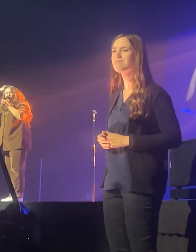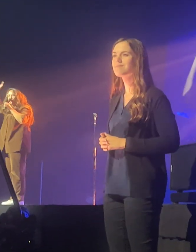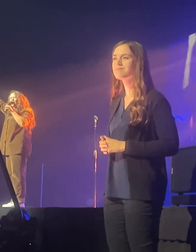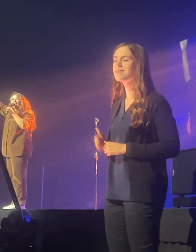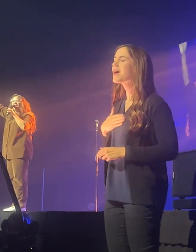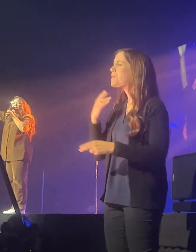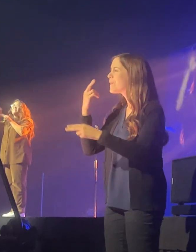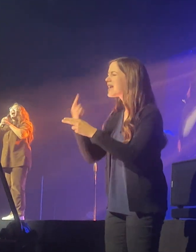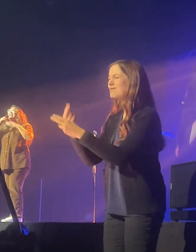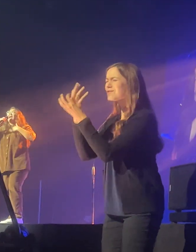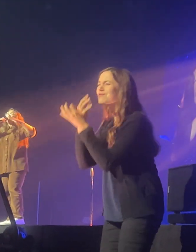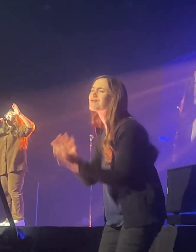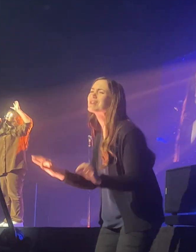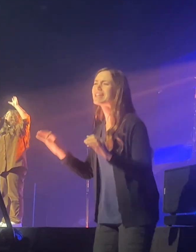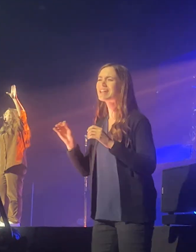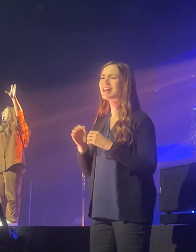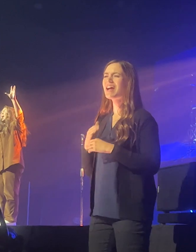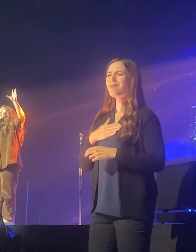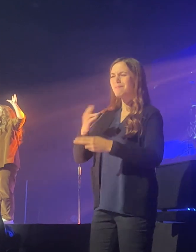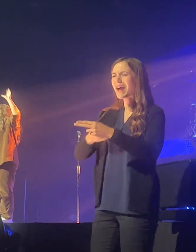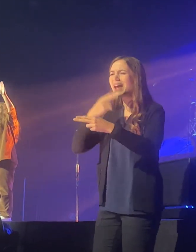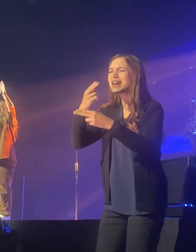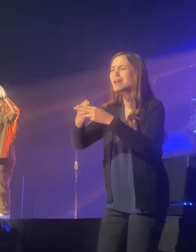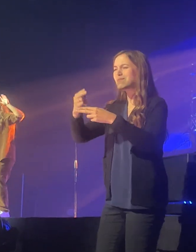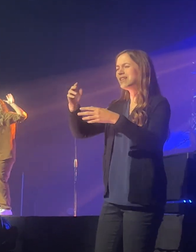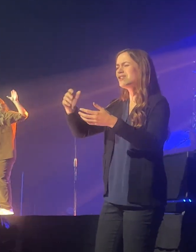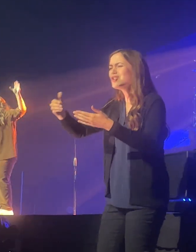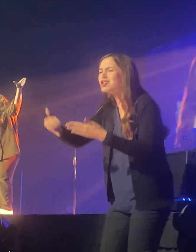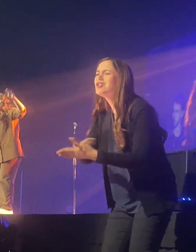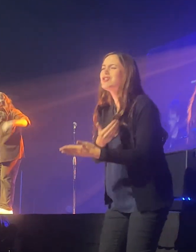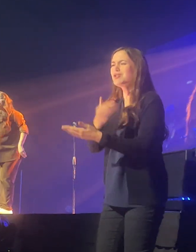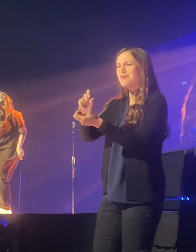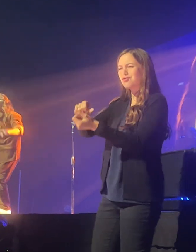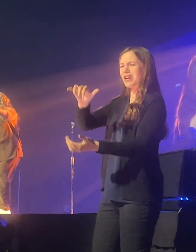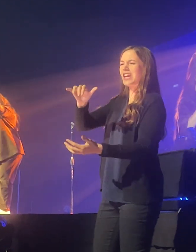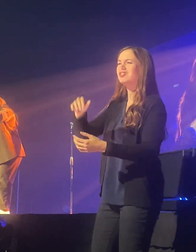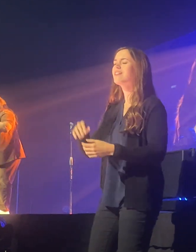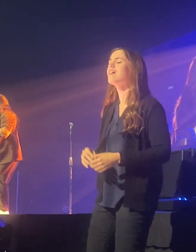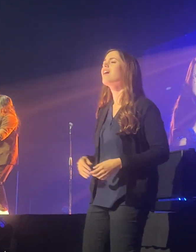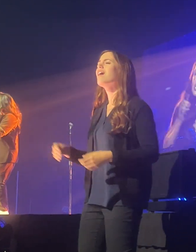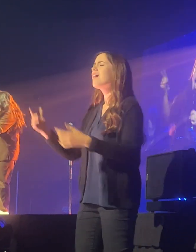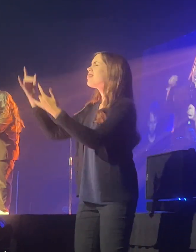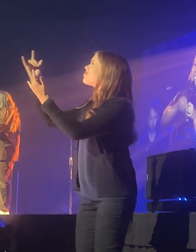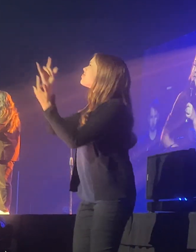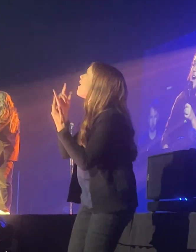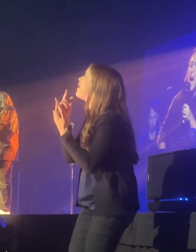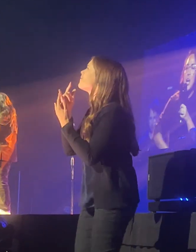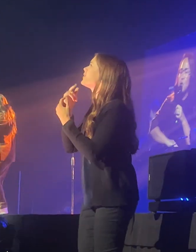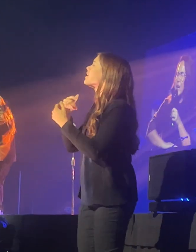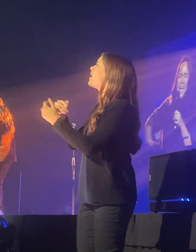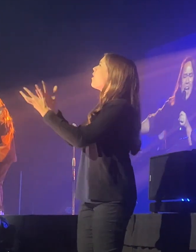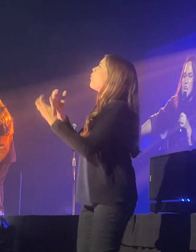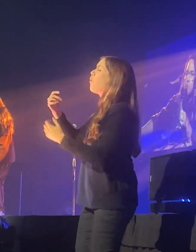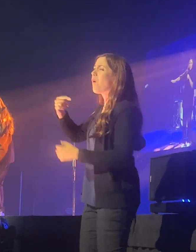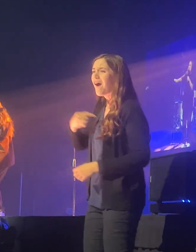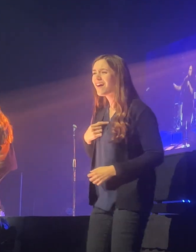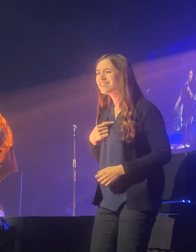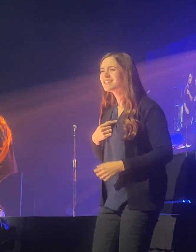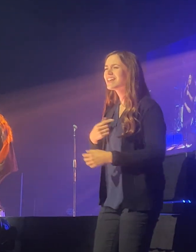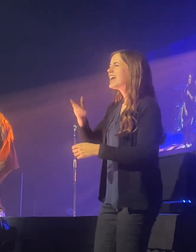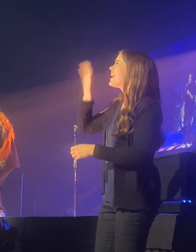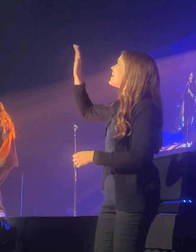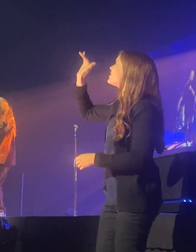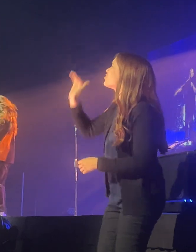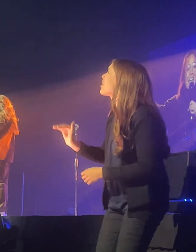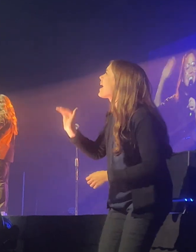name is free. My name is brand new. Love, water, child of God, created with a